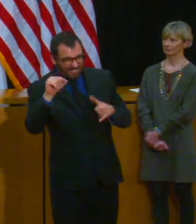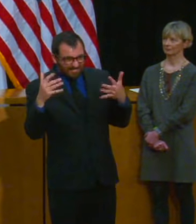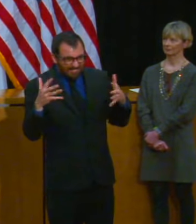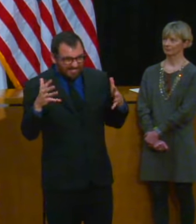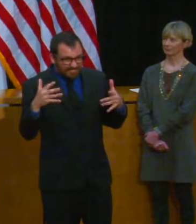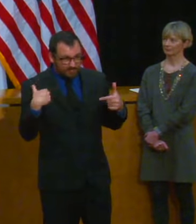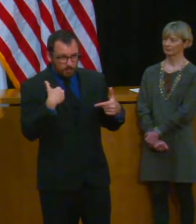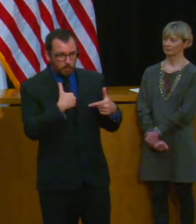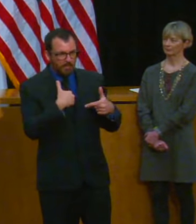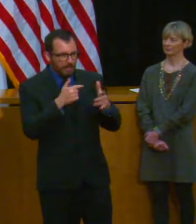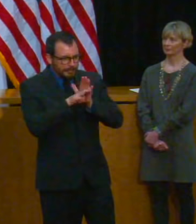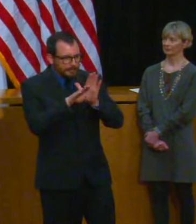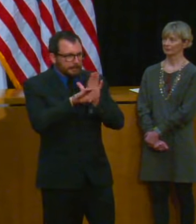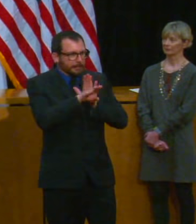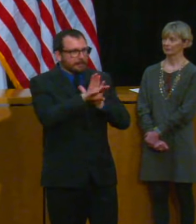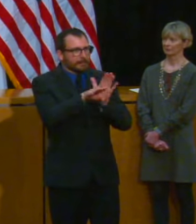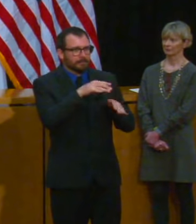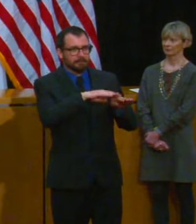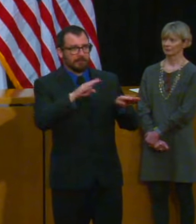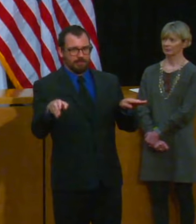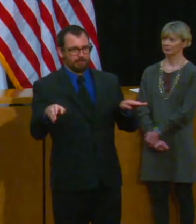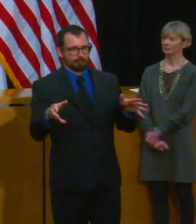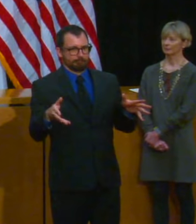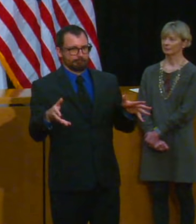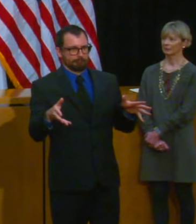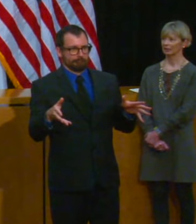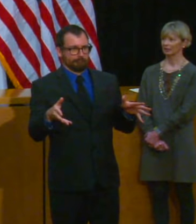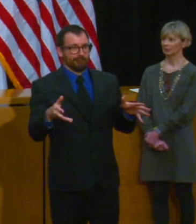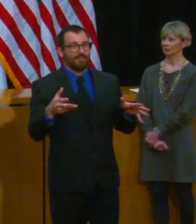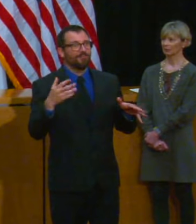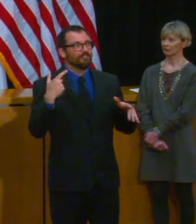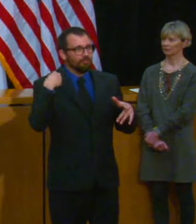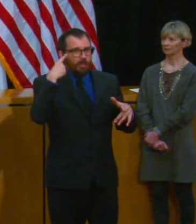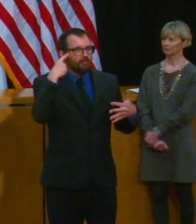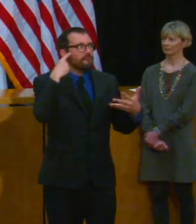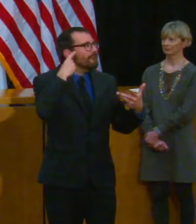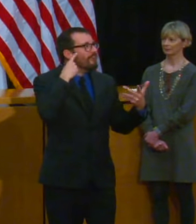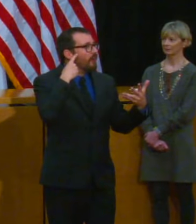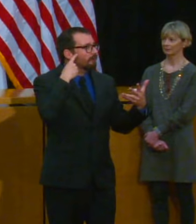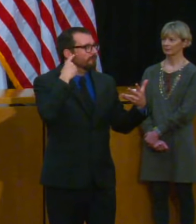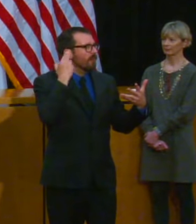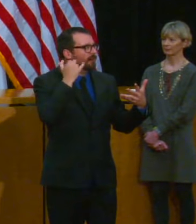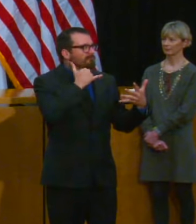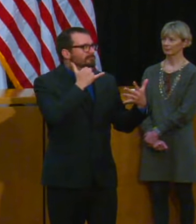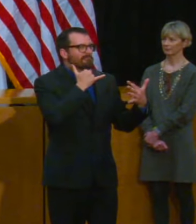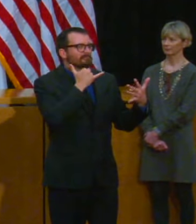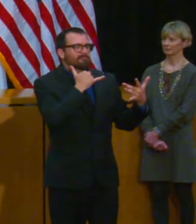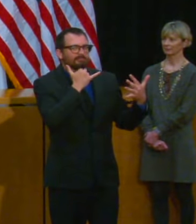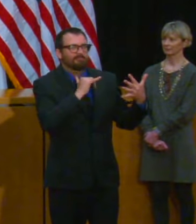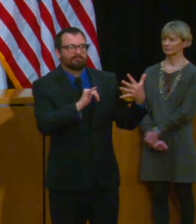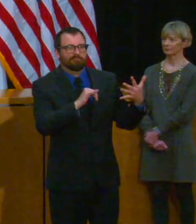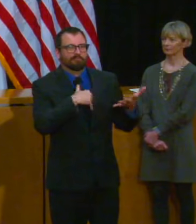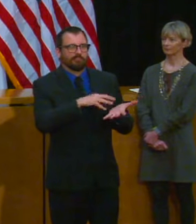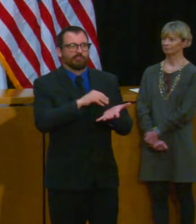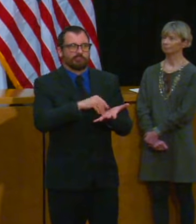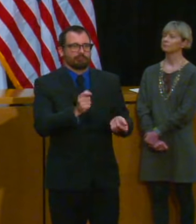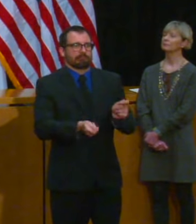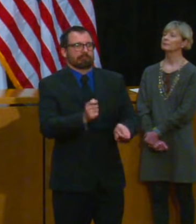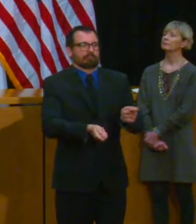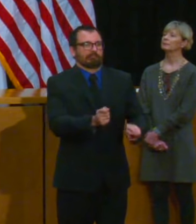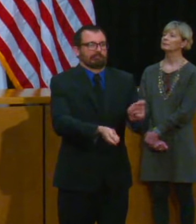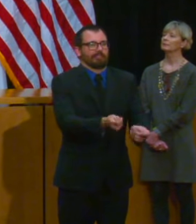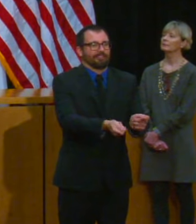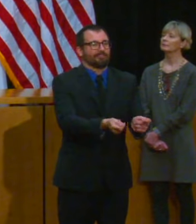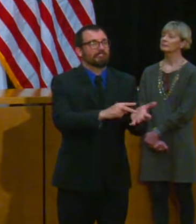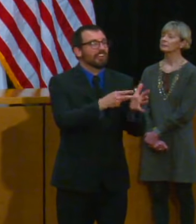true anymore I mean, the one I've talked about before when I've been here is in